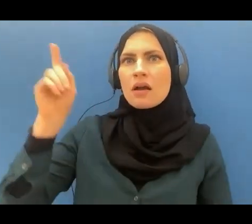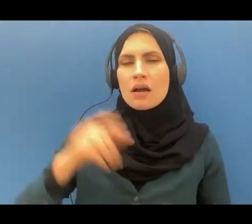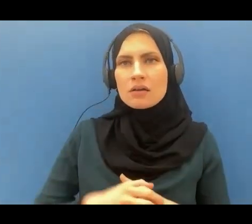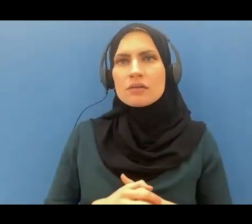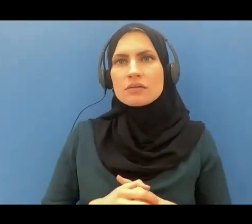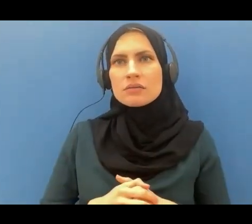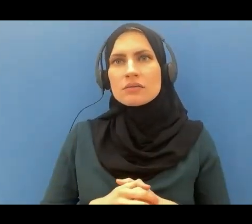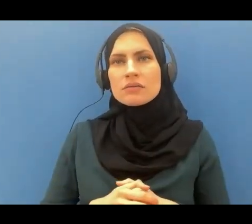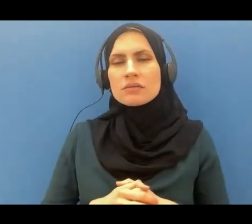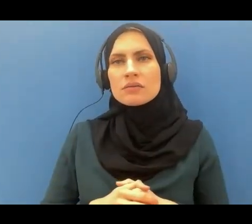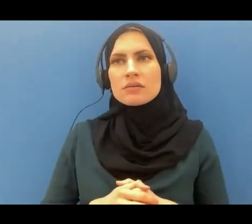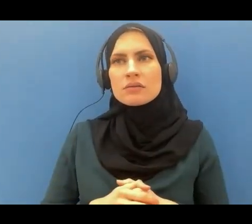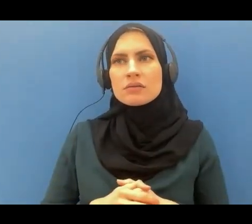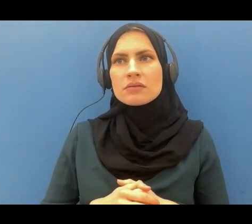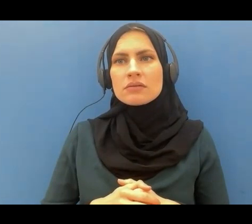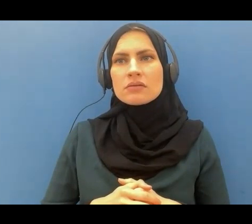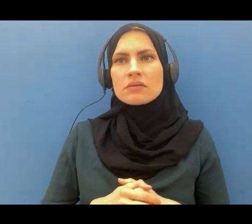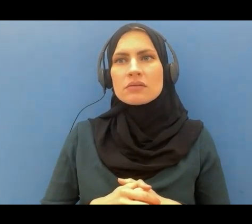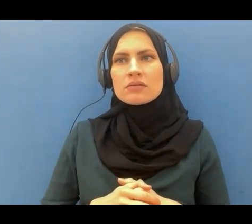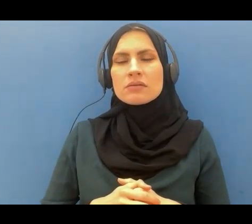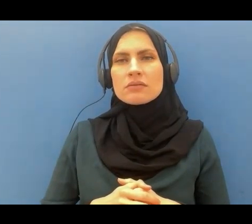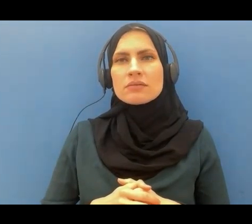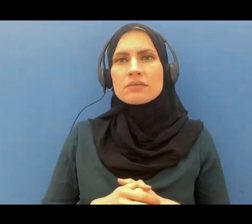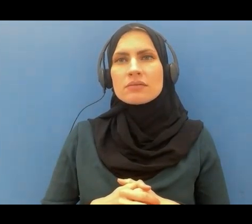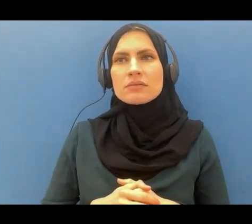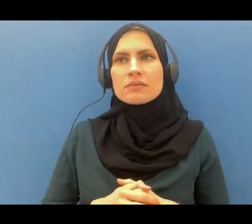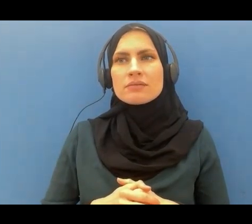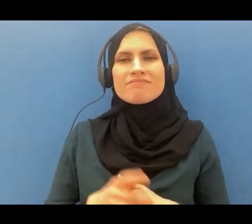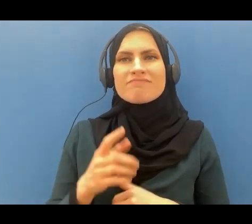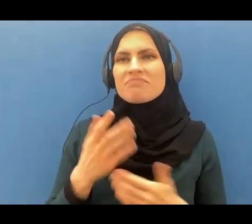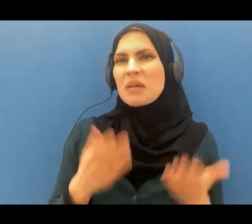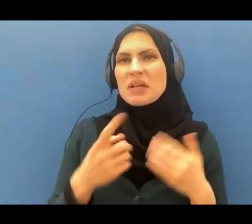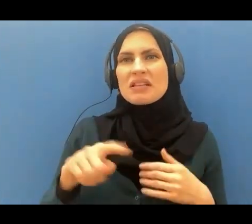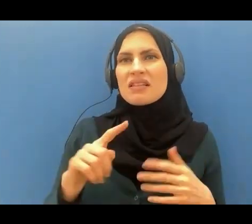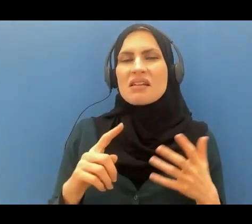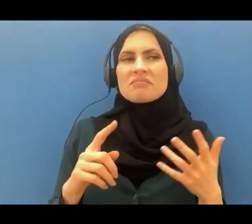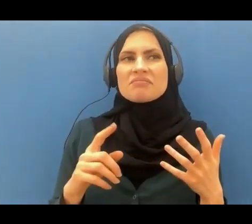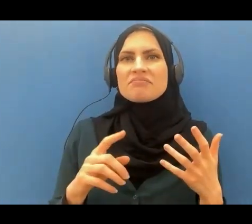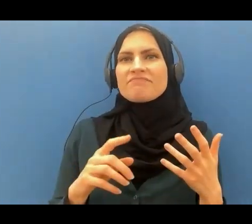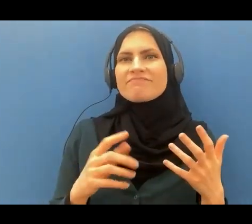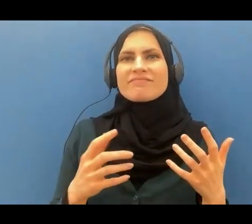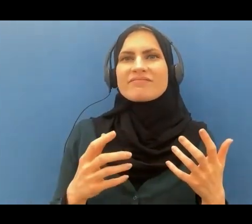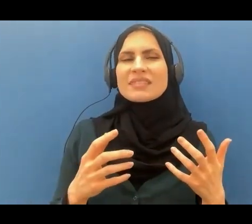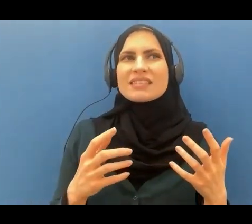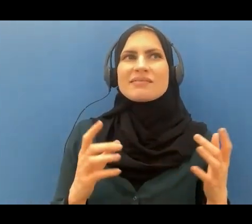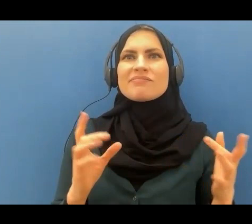by joining other gods with him or by equating others with him